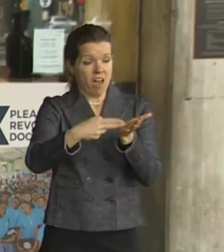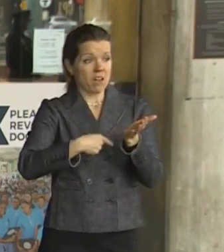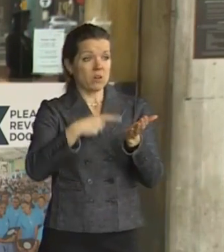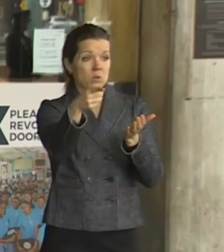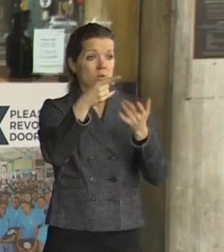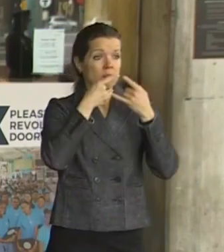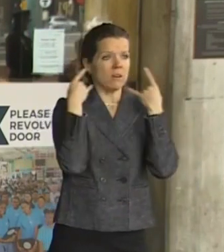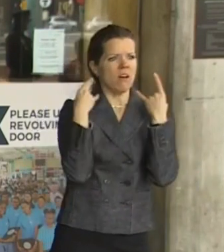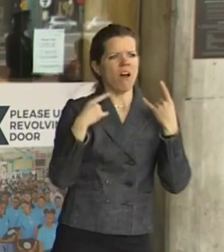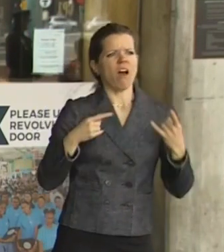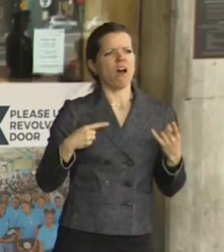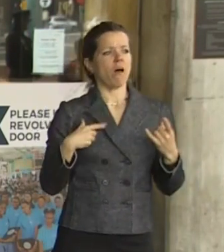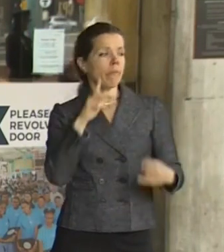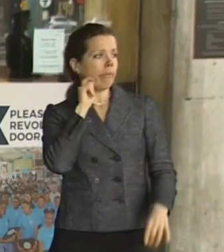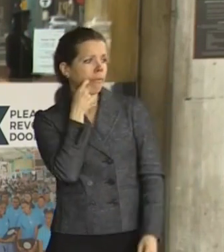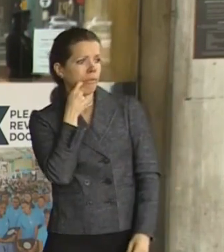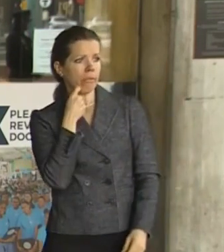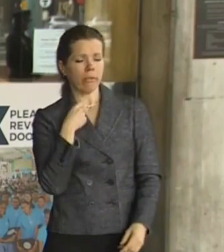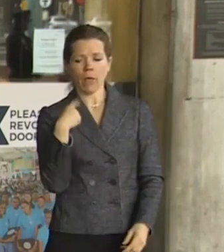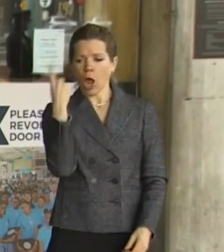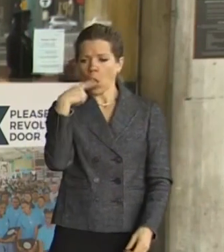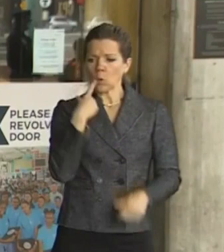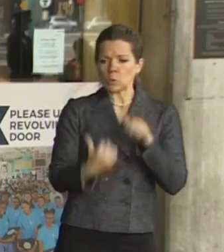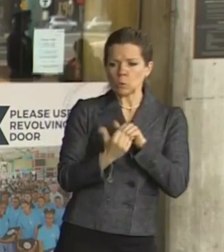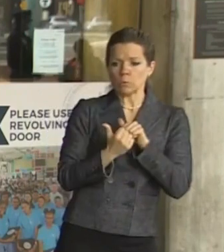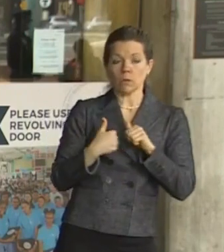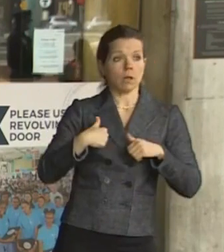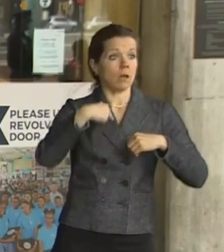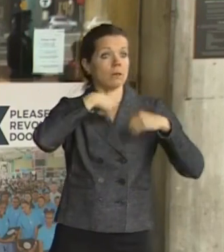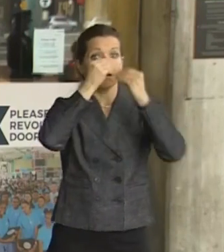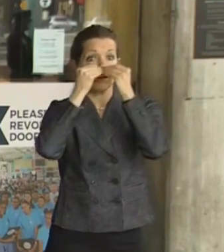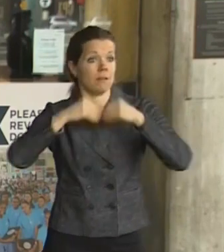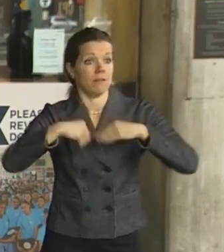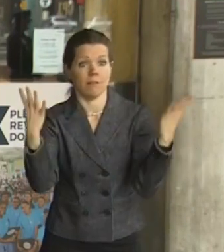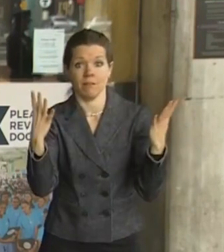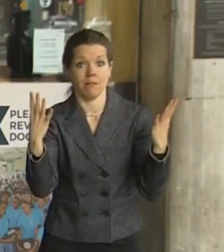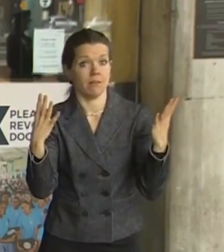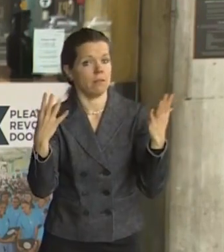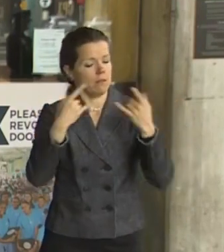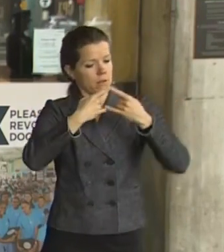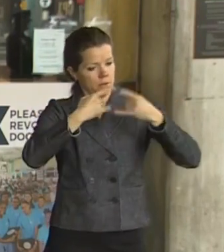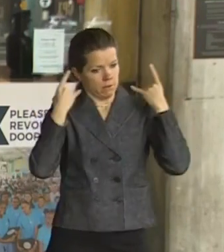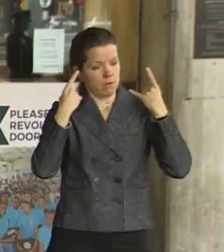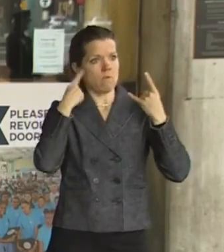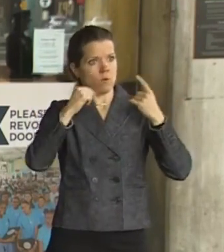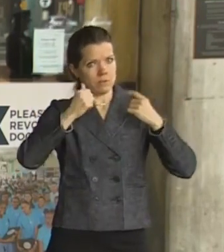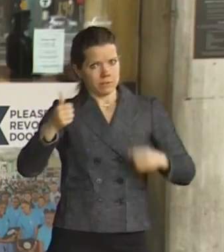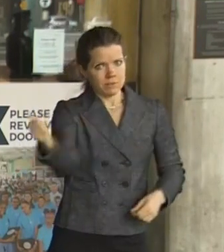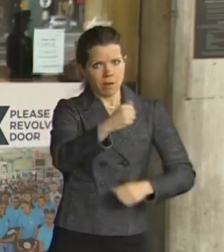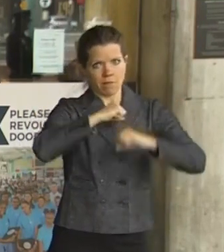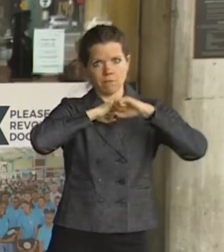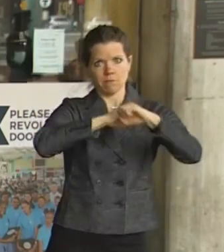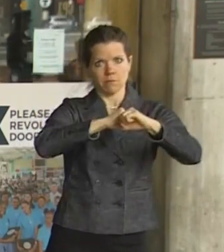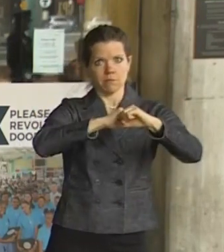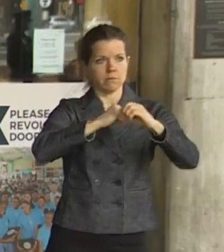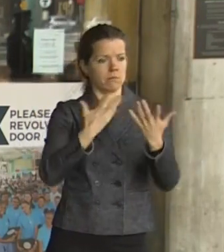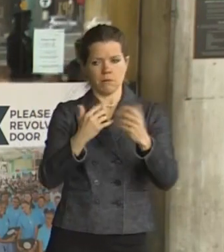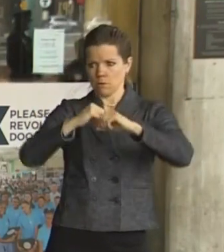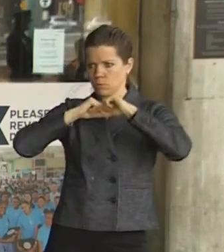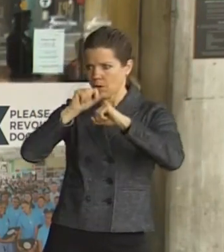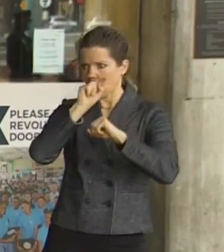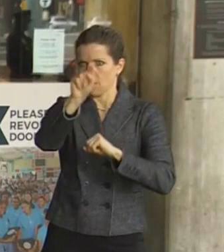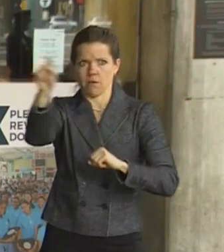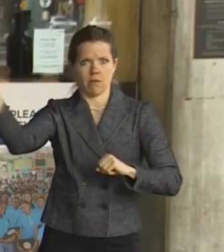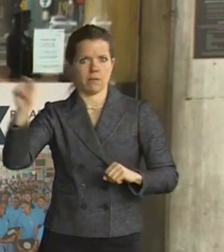Everyone's wearing masks when you're out there walking. I can't stress enough. We're having a lot of conversations about how do we restart society, how to restart our